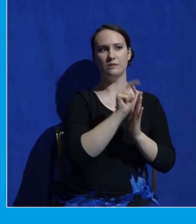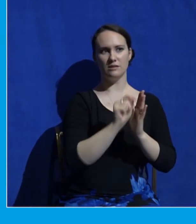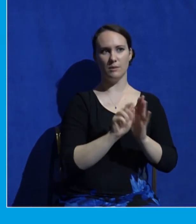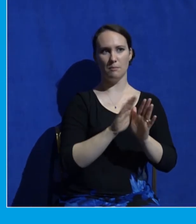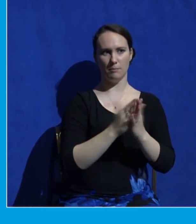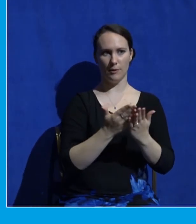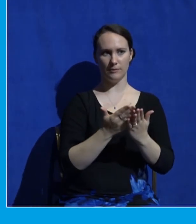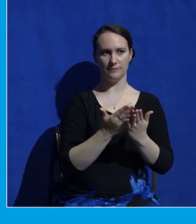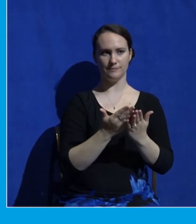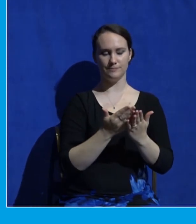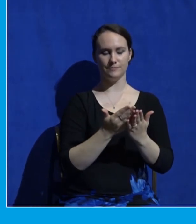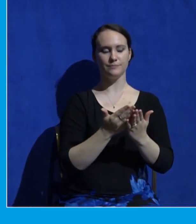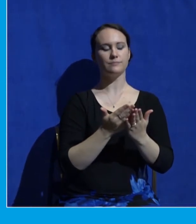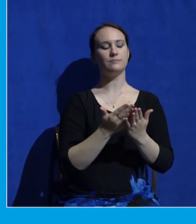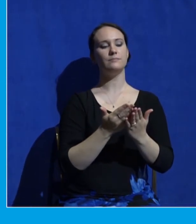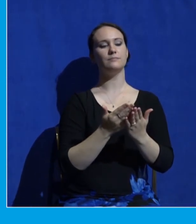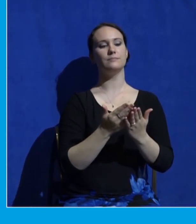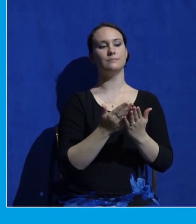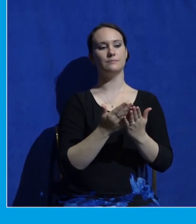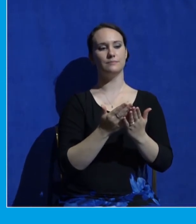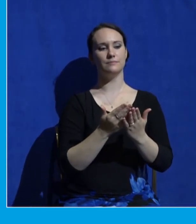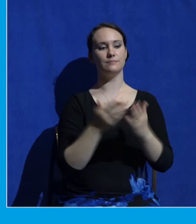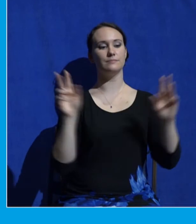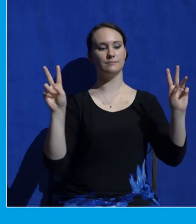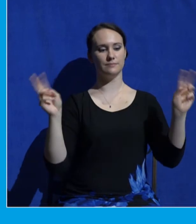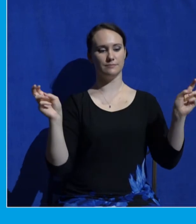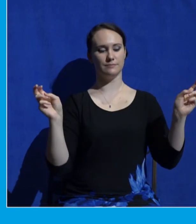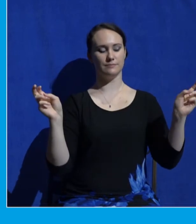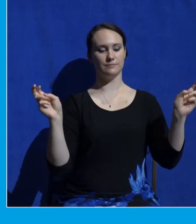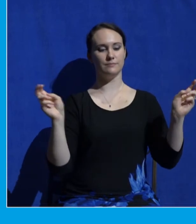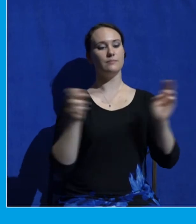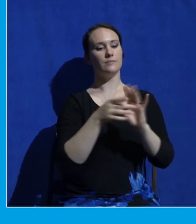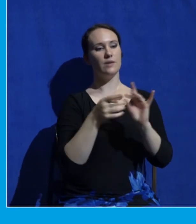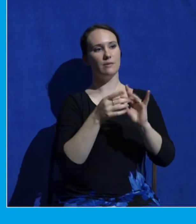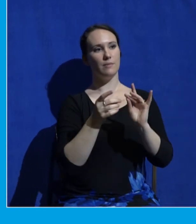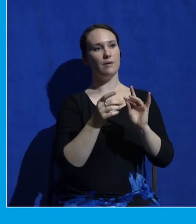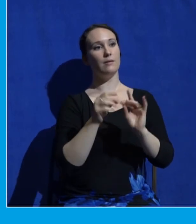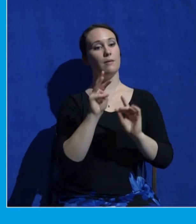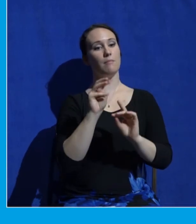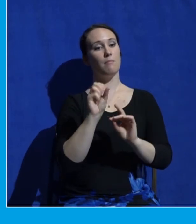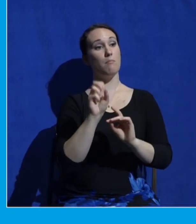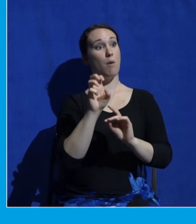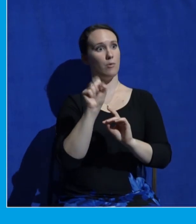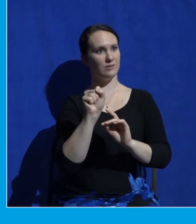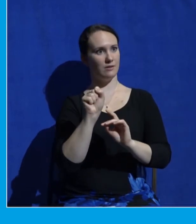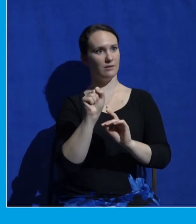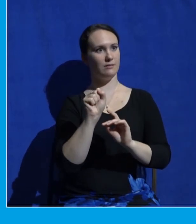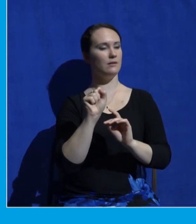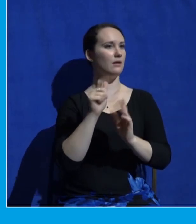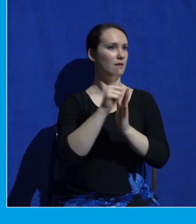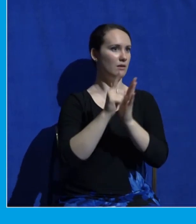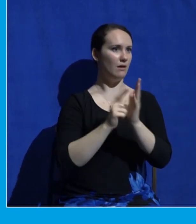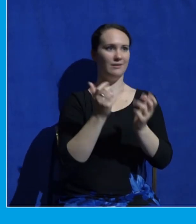Remember, God's saying, remember the law of my servant, Moses, the statutes and rules that I commanded him at Mount Horeb for all Israel.